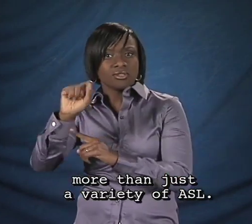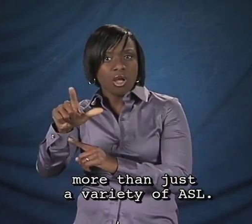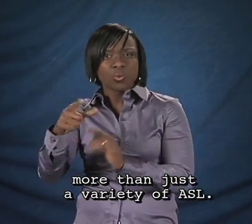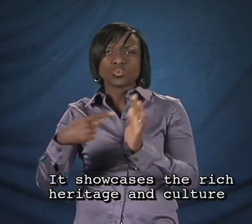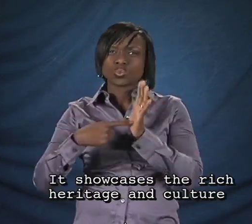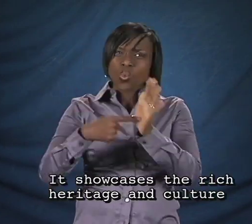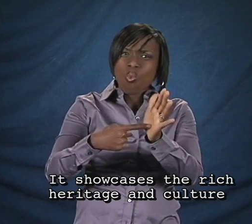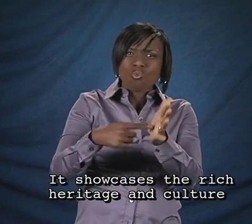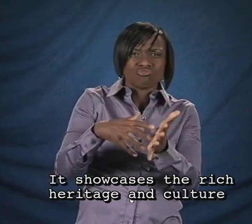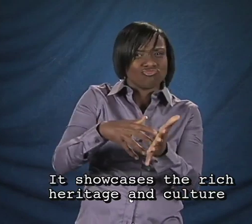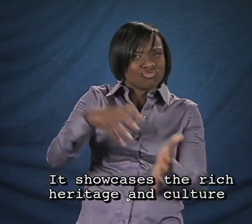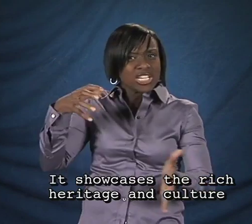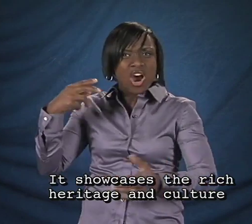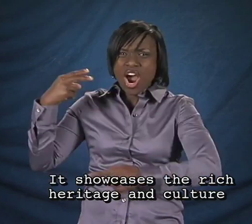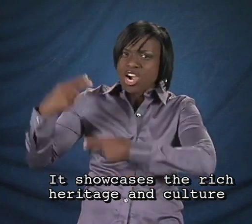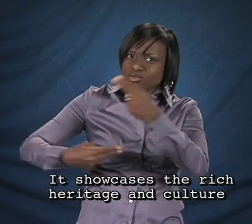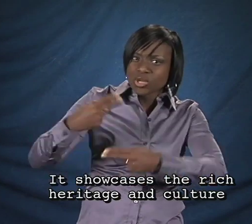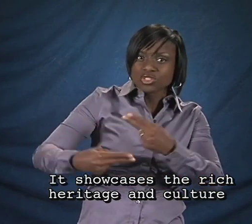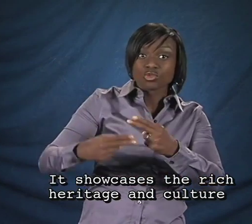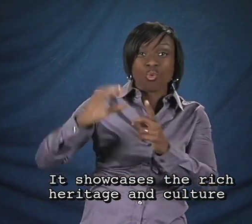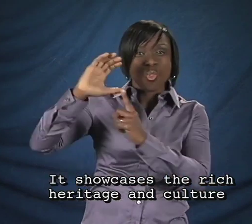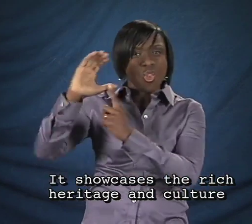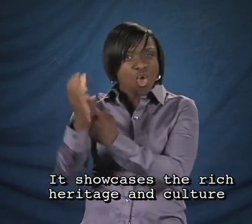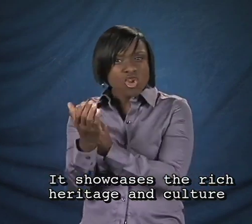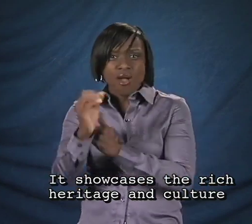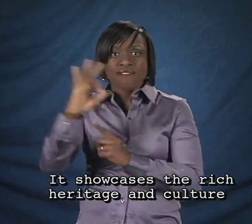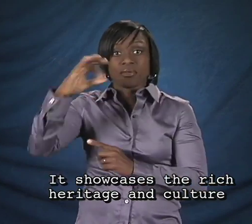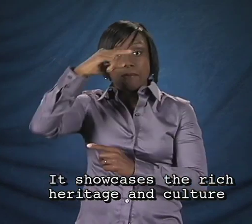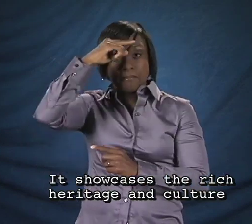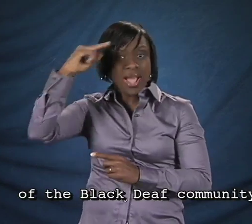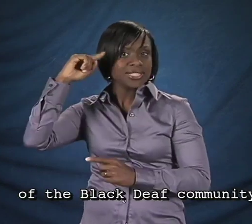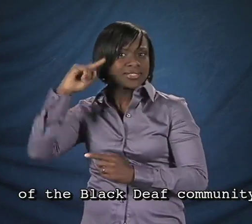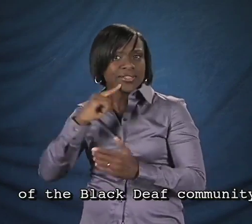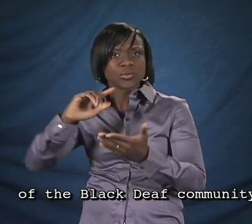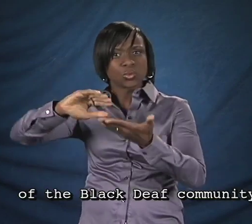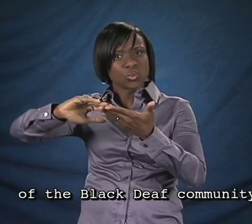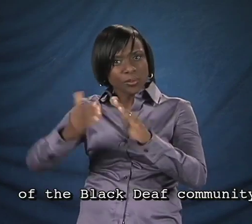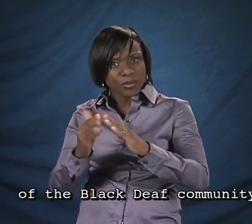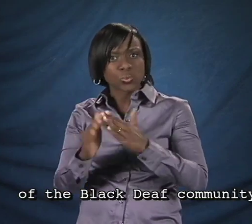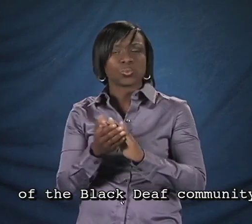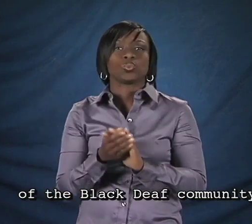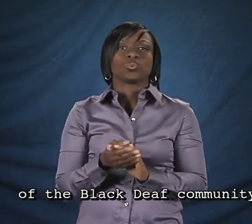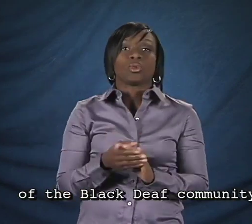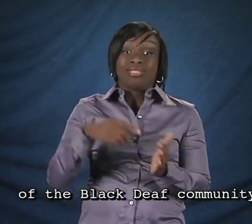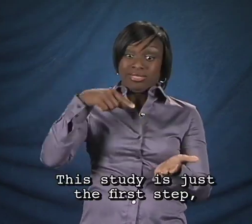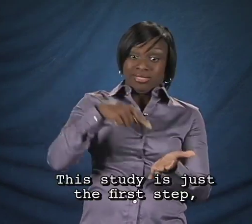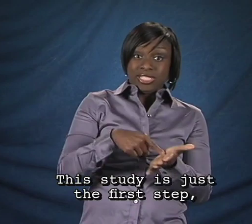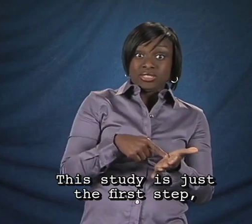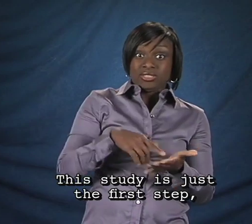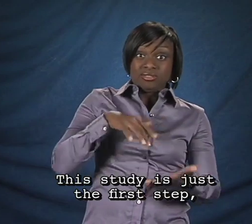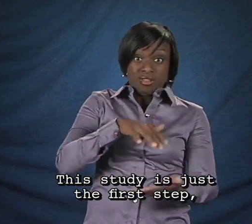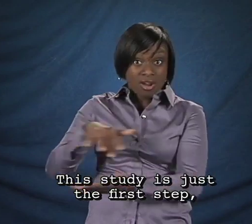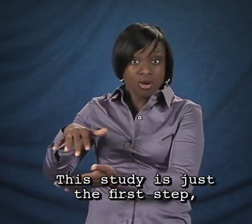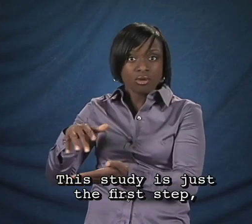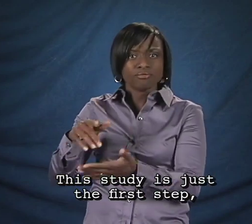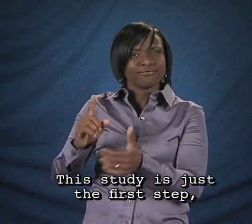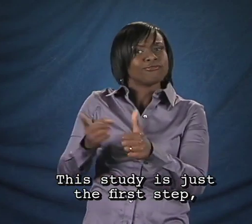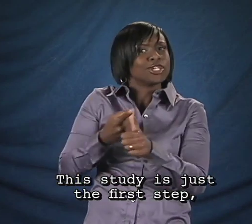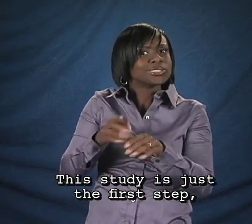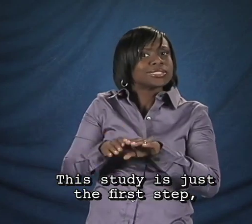ASL. It showcases the rich heritage and culture of the Black Deaf community. This study is just the